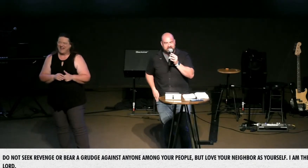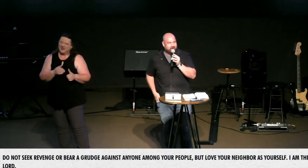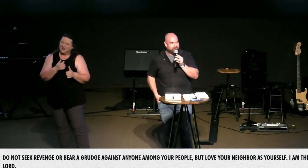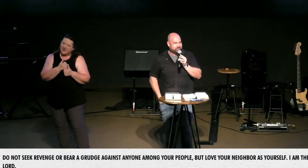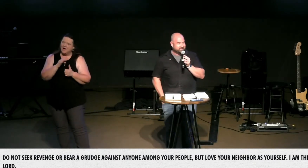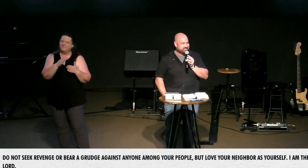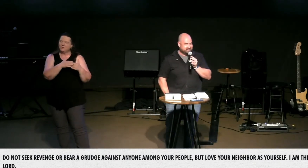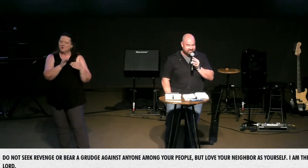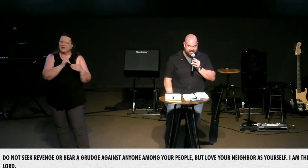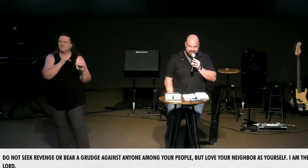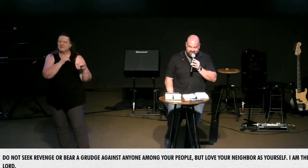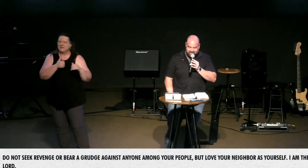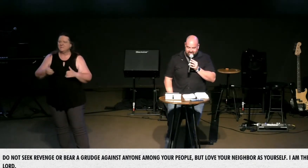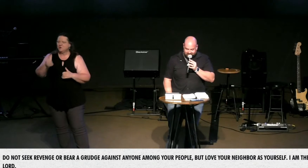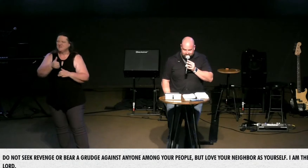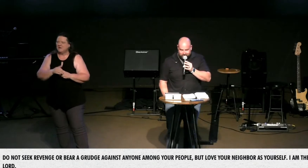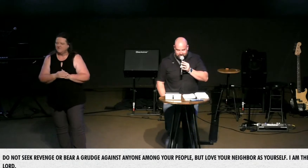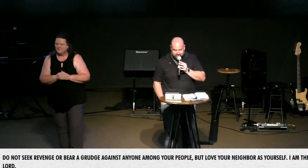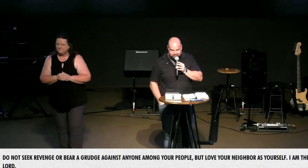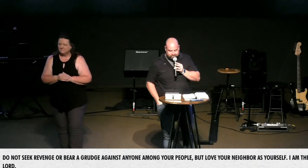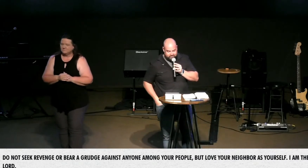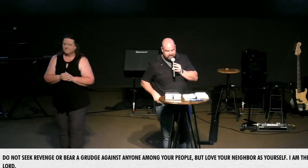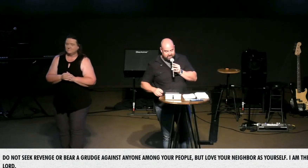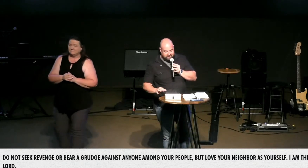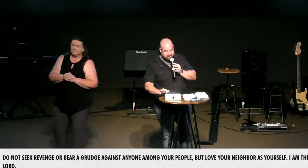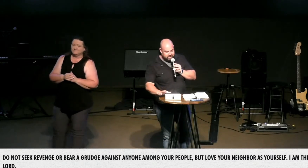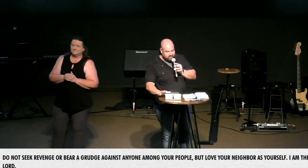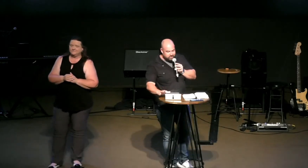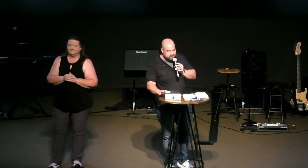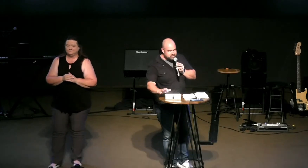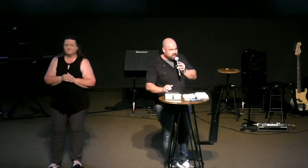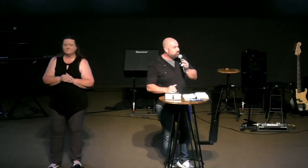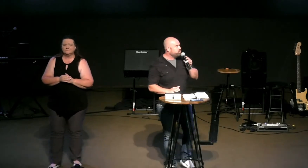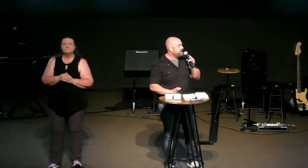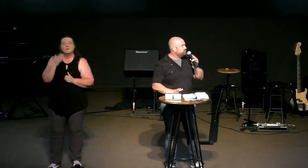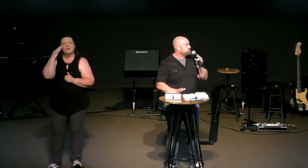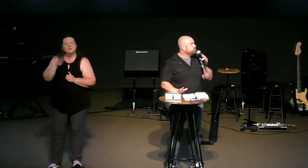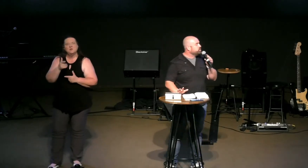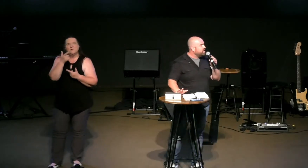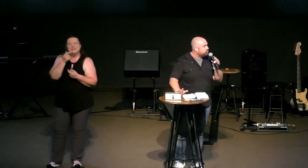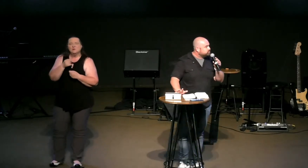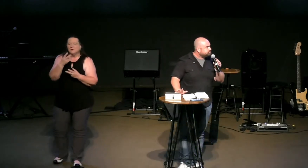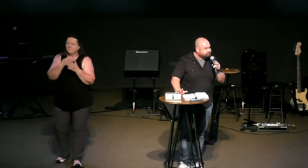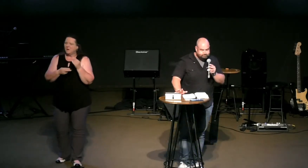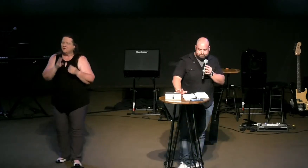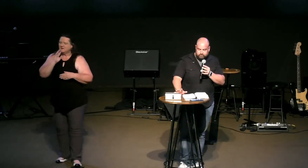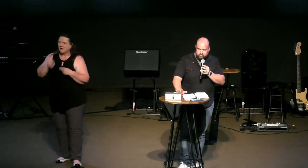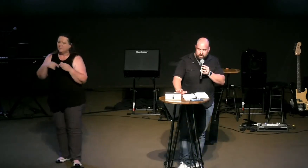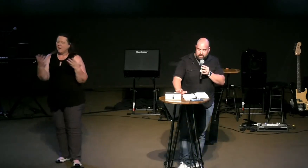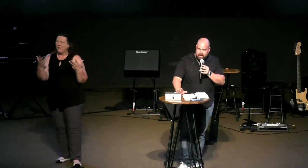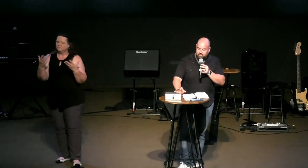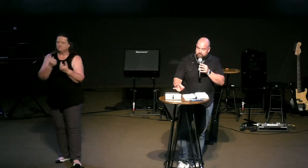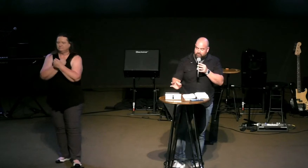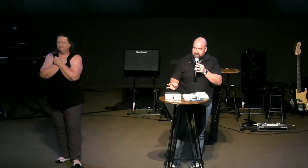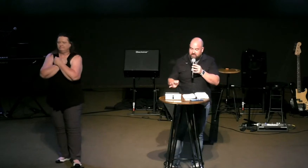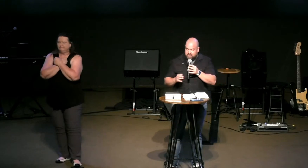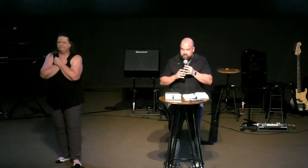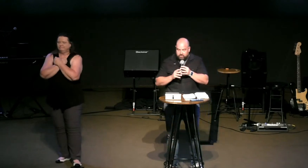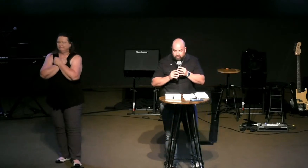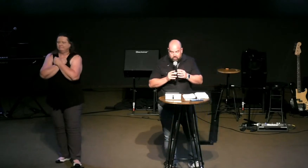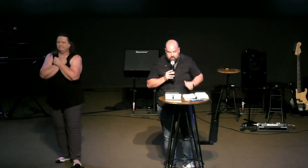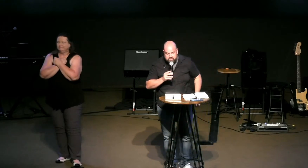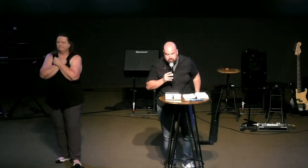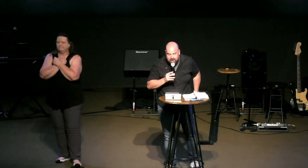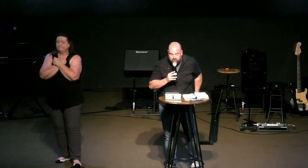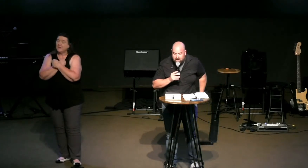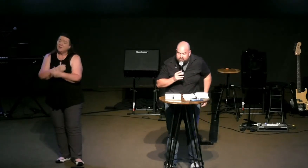yourself i am the lord you know interesting both have to do with love and i was reflecting on this there are